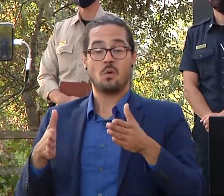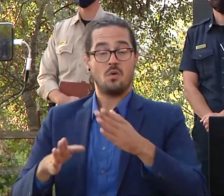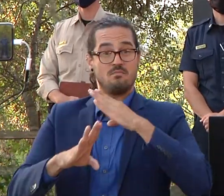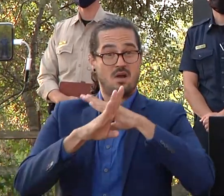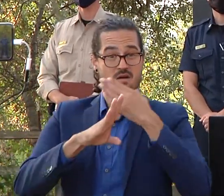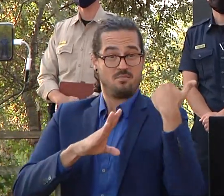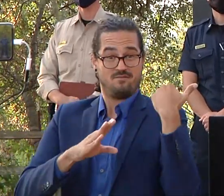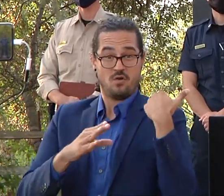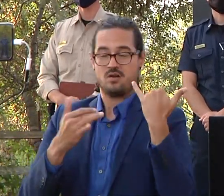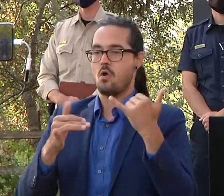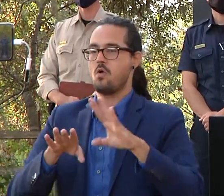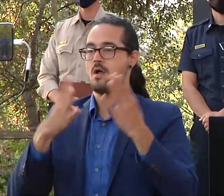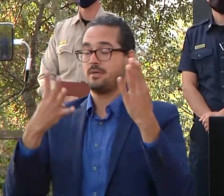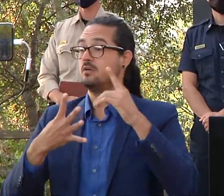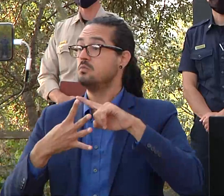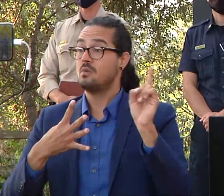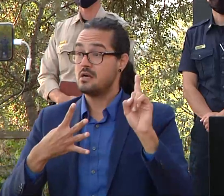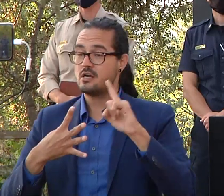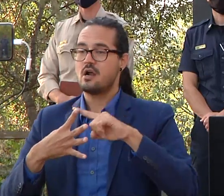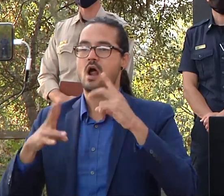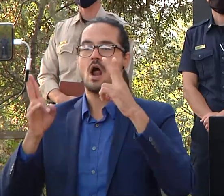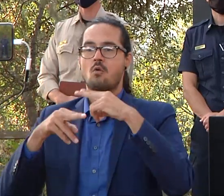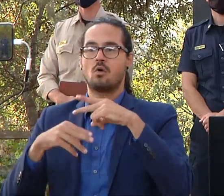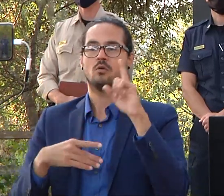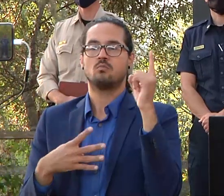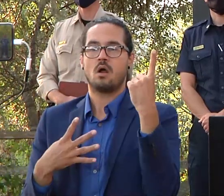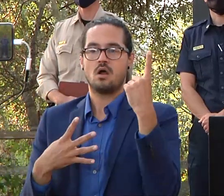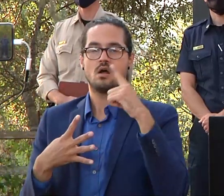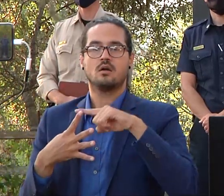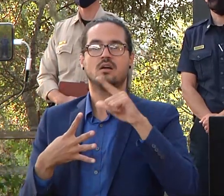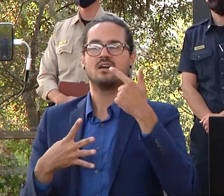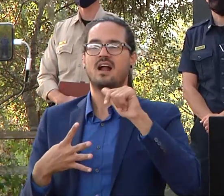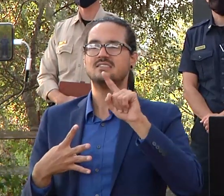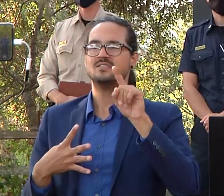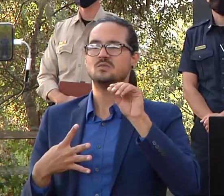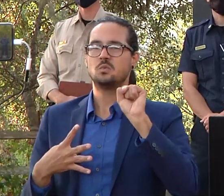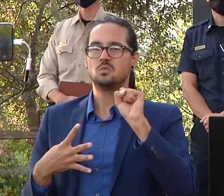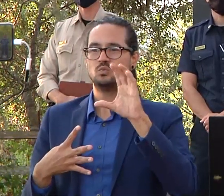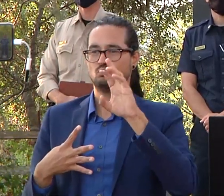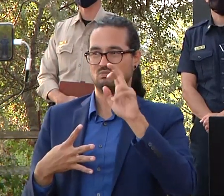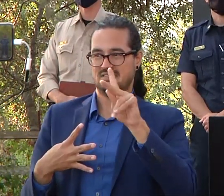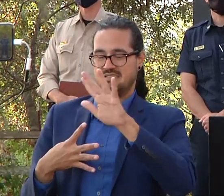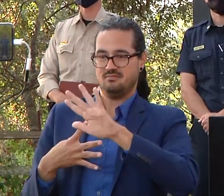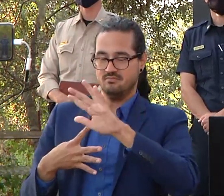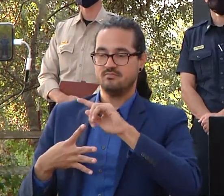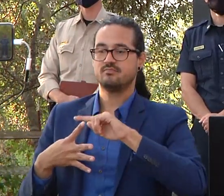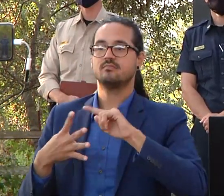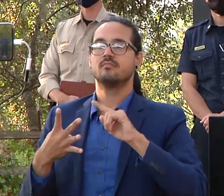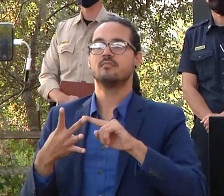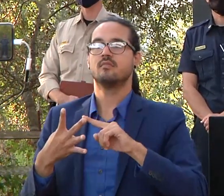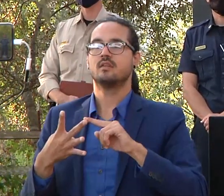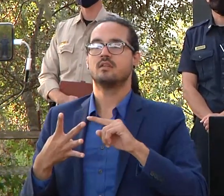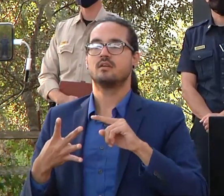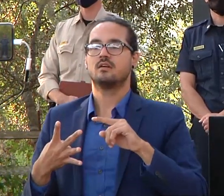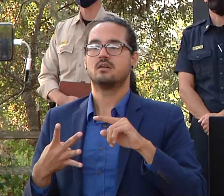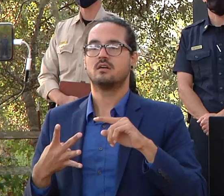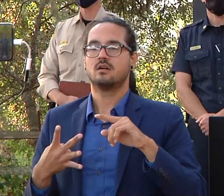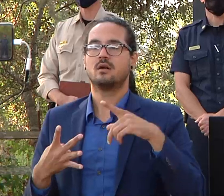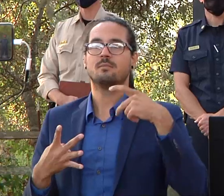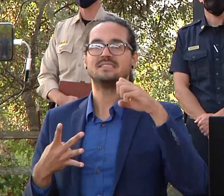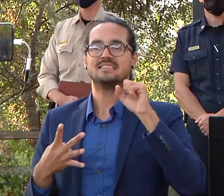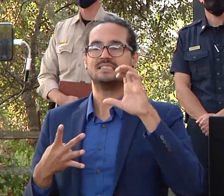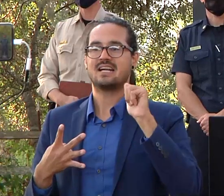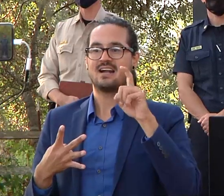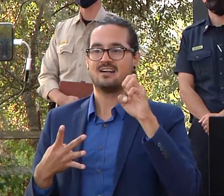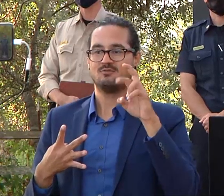gazos creek cloverdale road at butano cutoff pescadero creek road at butano cutoff